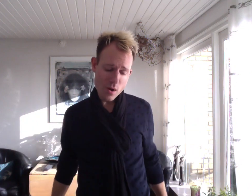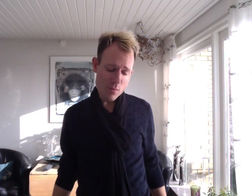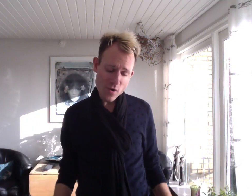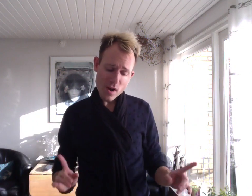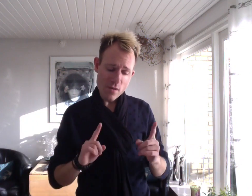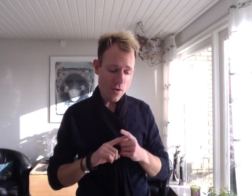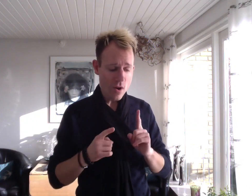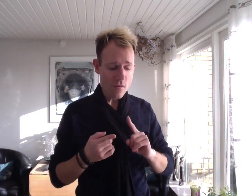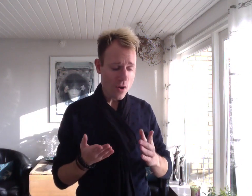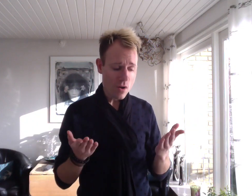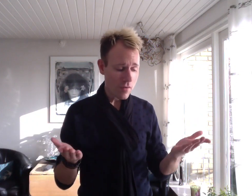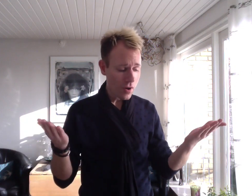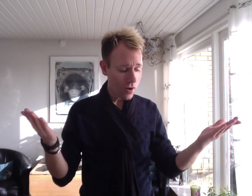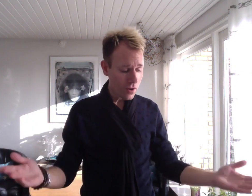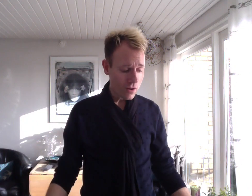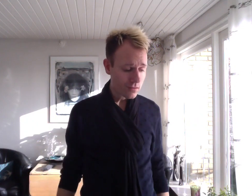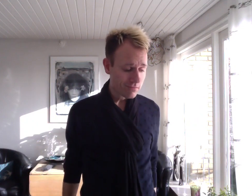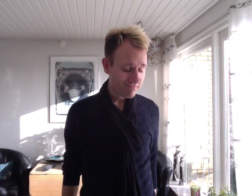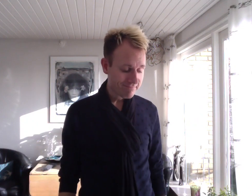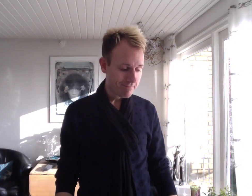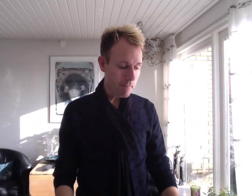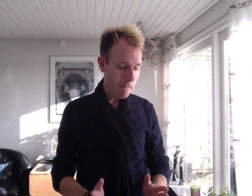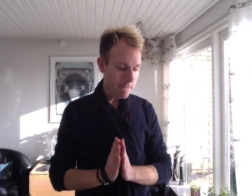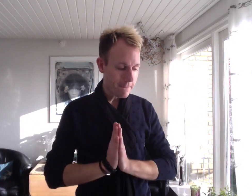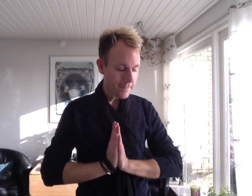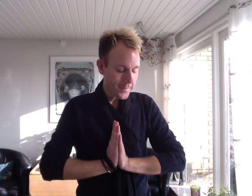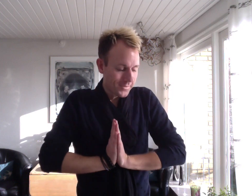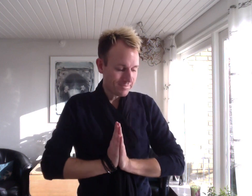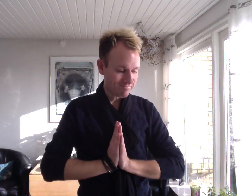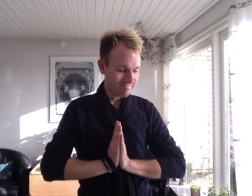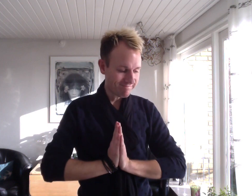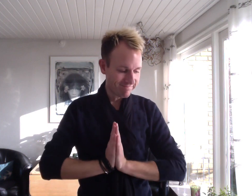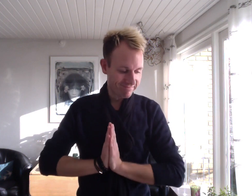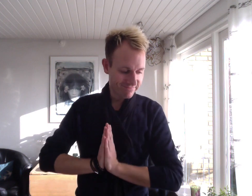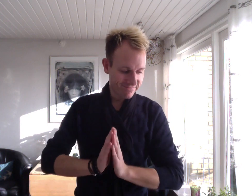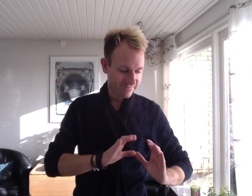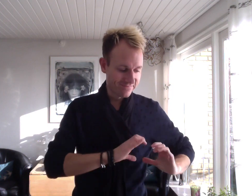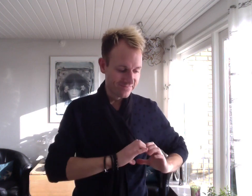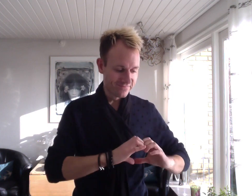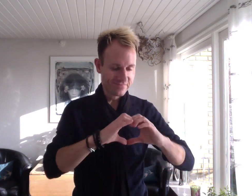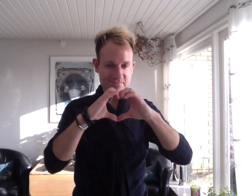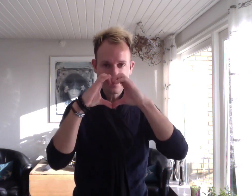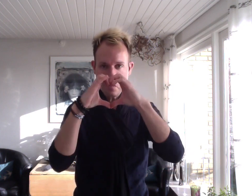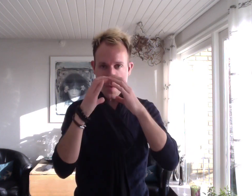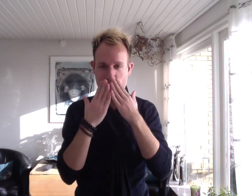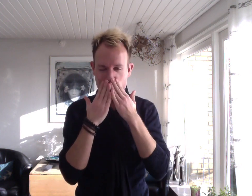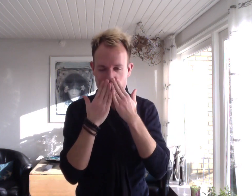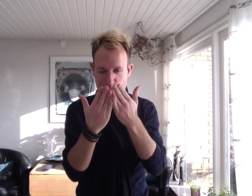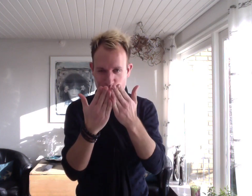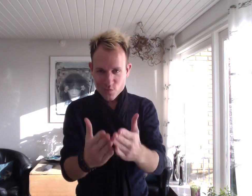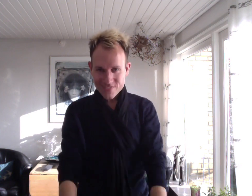be on your I don't need for